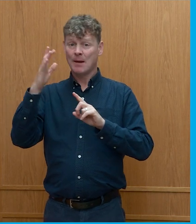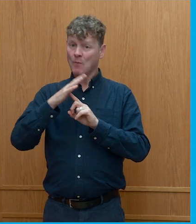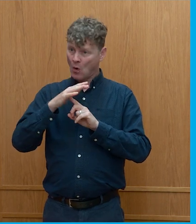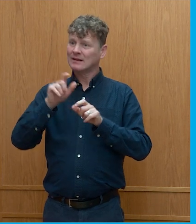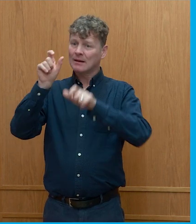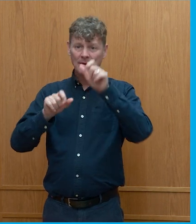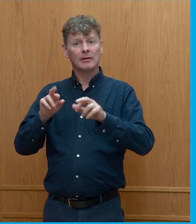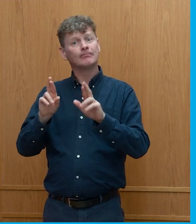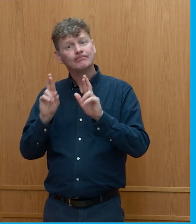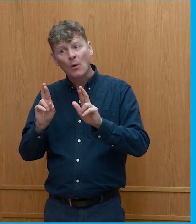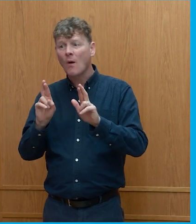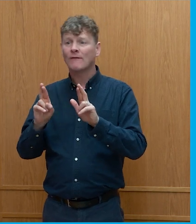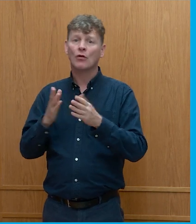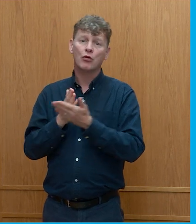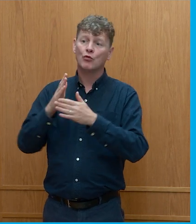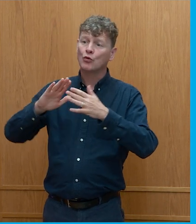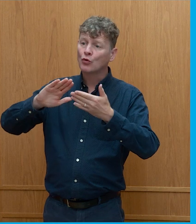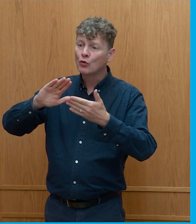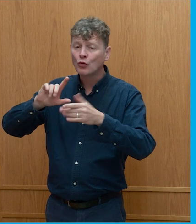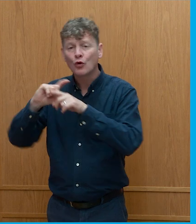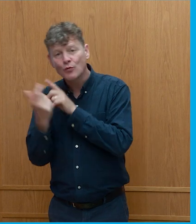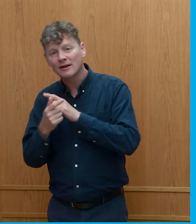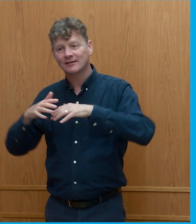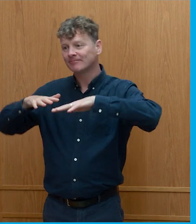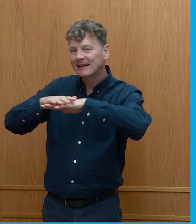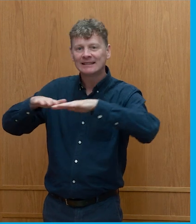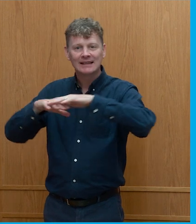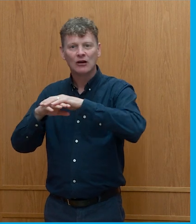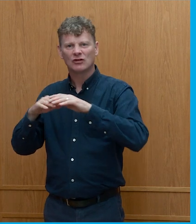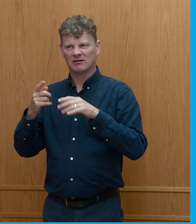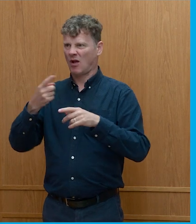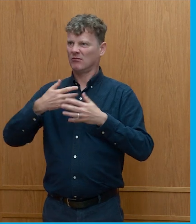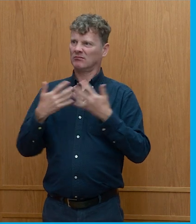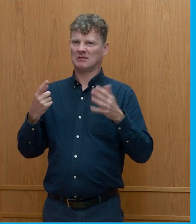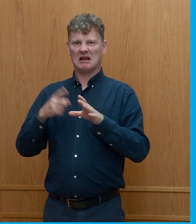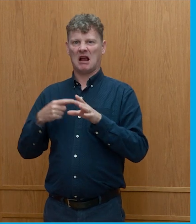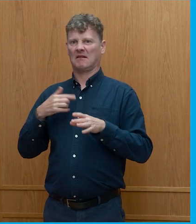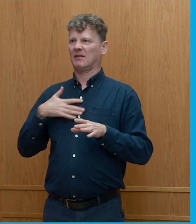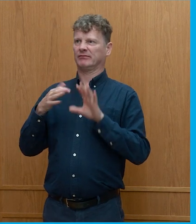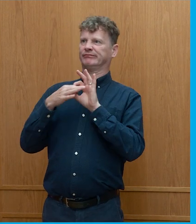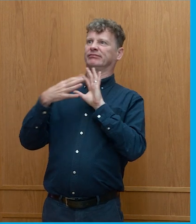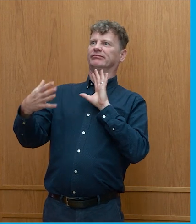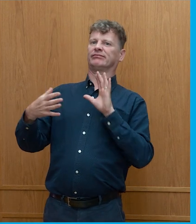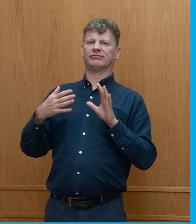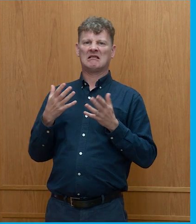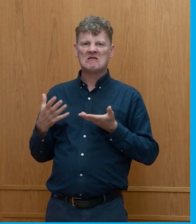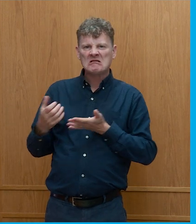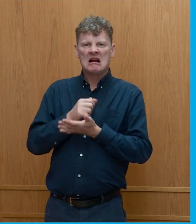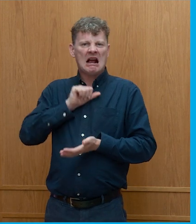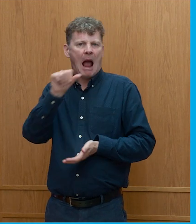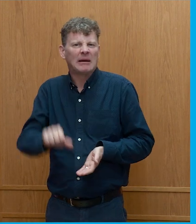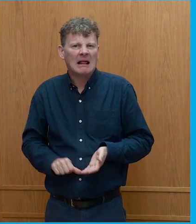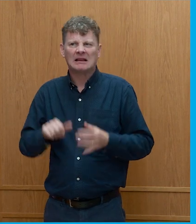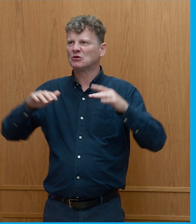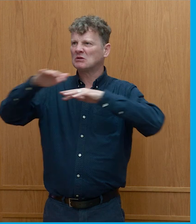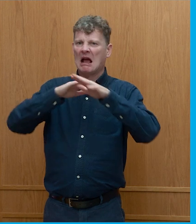through community and intersectionality i think a lot of young people feel like they're disconnected due to capitalism it's a very individualistic way